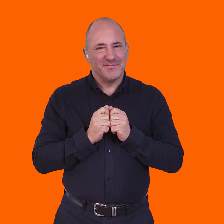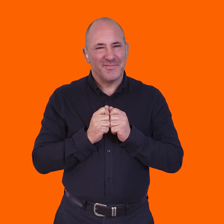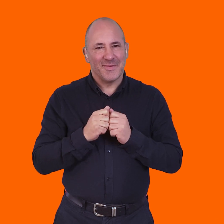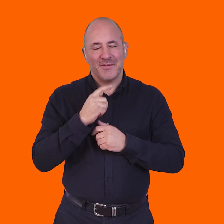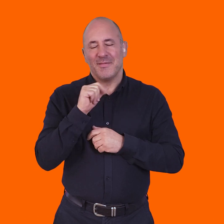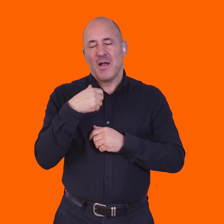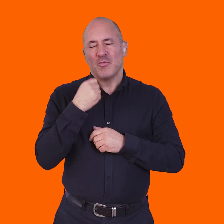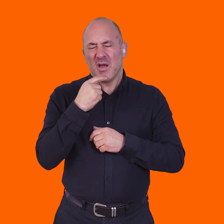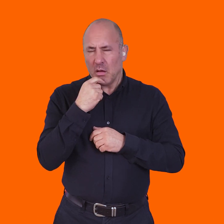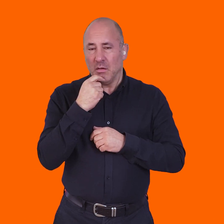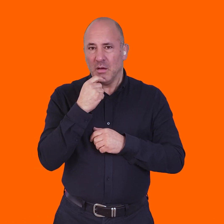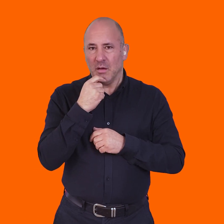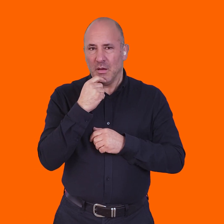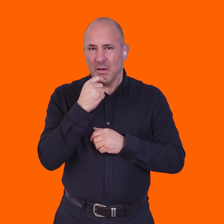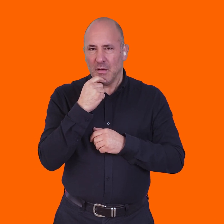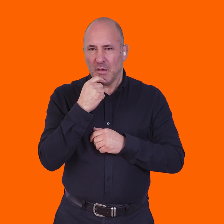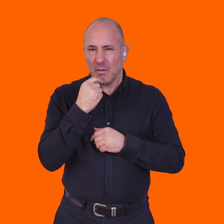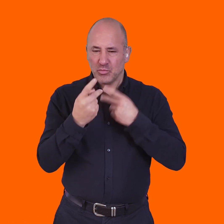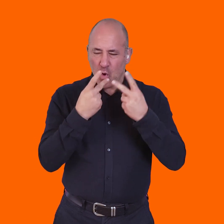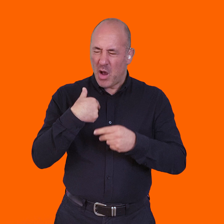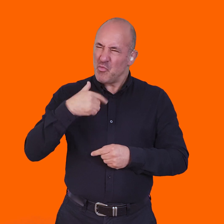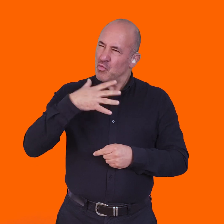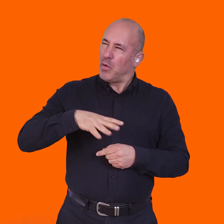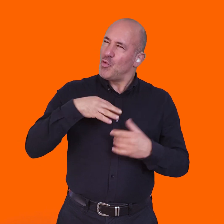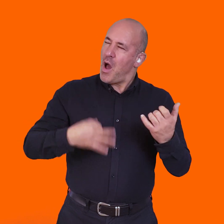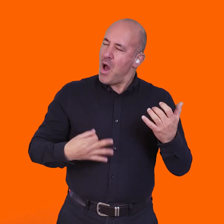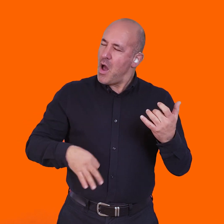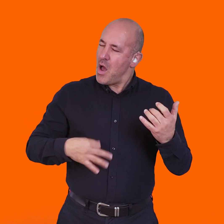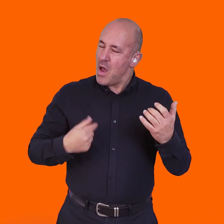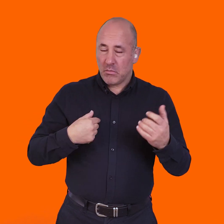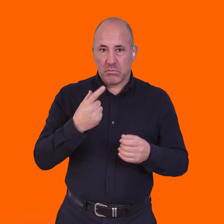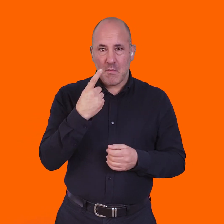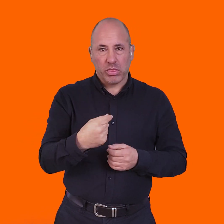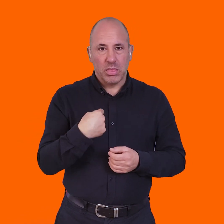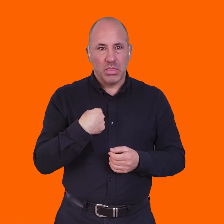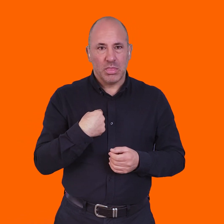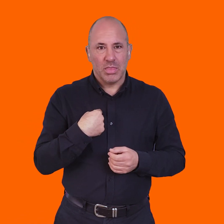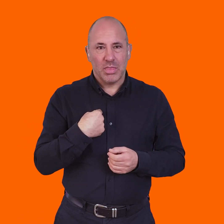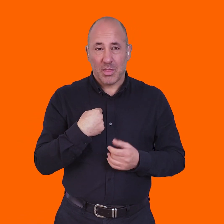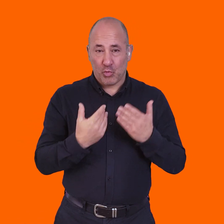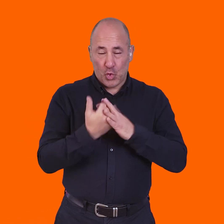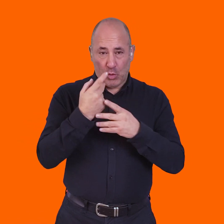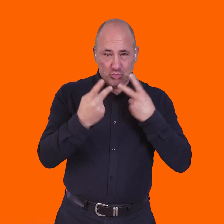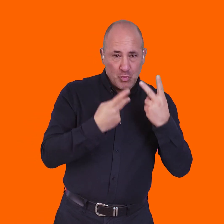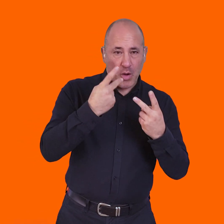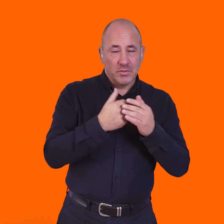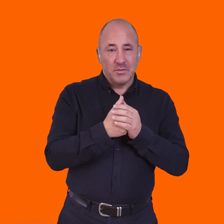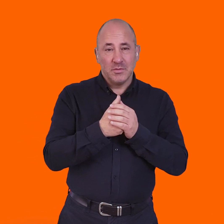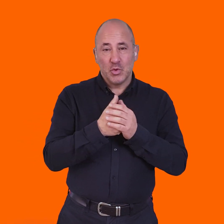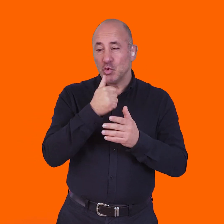became something that became a bit precious and came, I realised that suddenly I could play